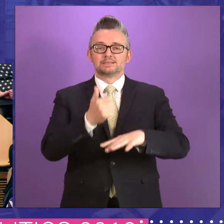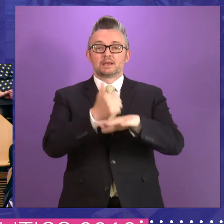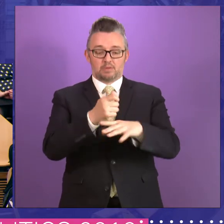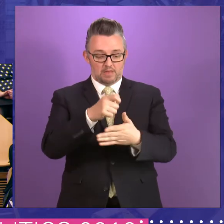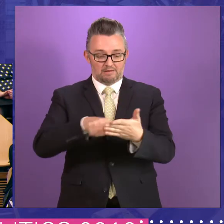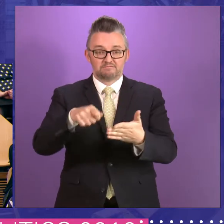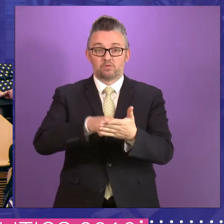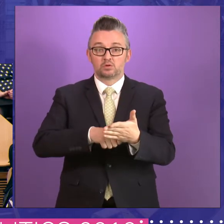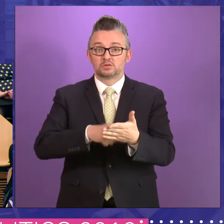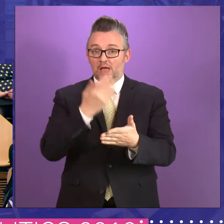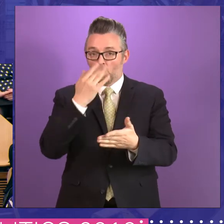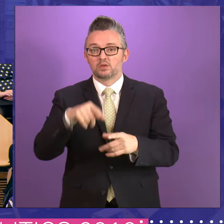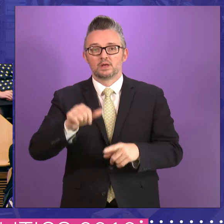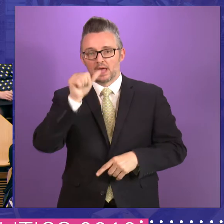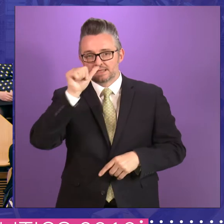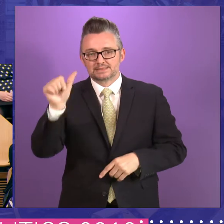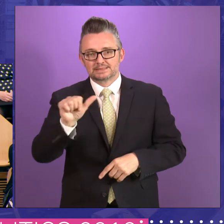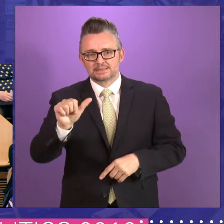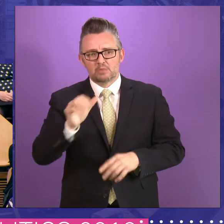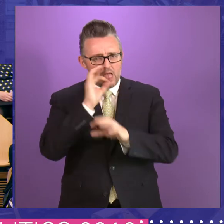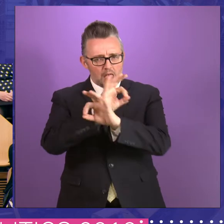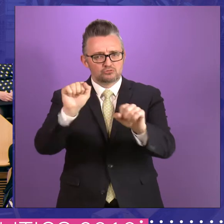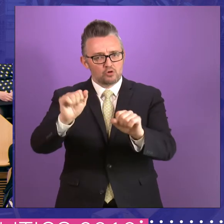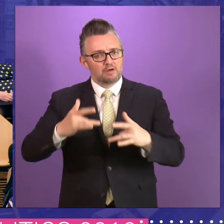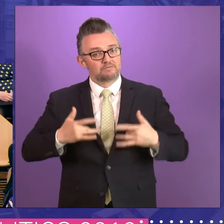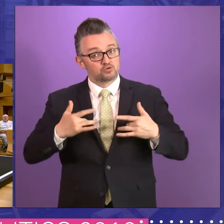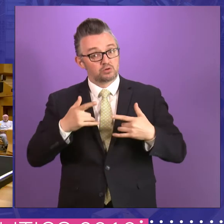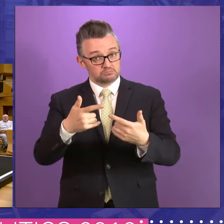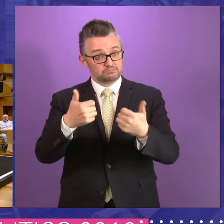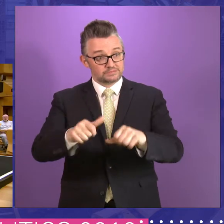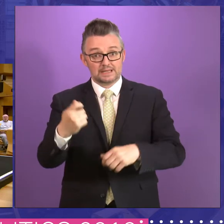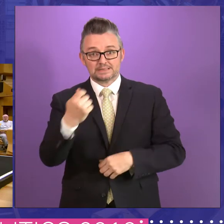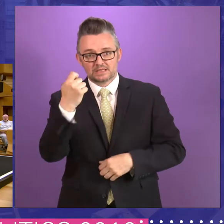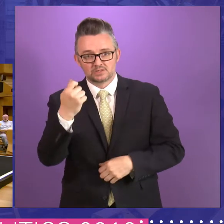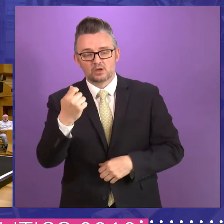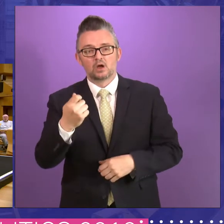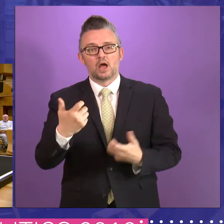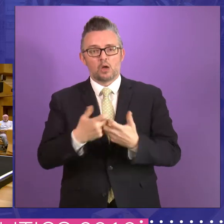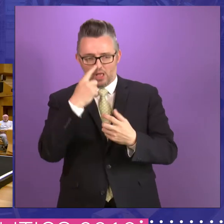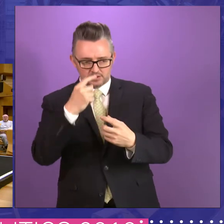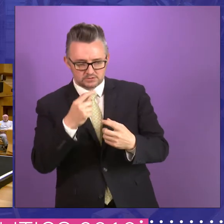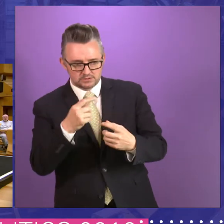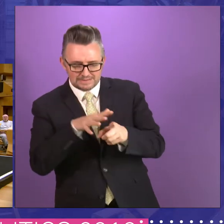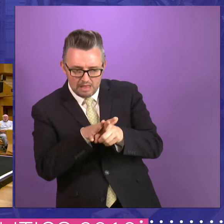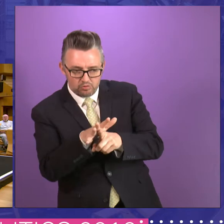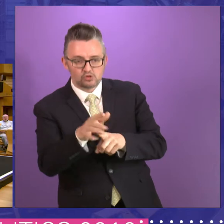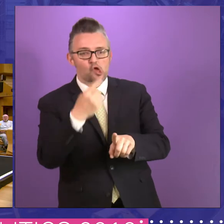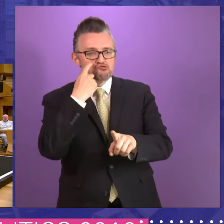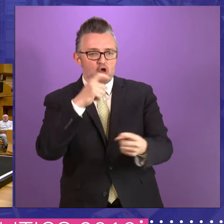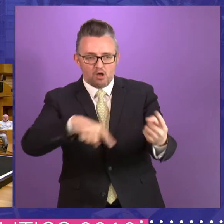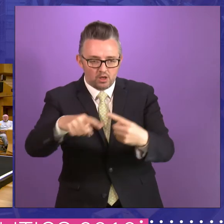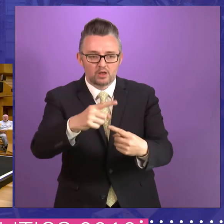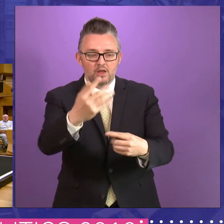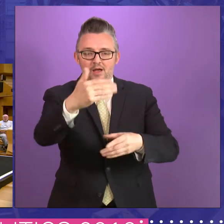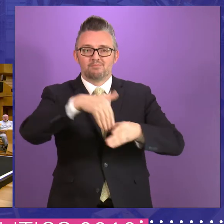16. And it was just to get your views as a panel, if you think that's been successful and influencing young people to come into politics in Scotland.